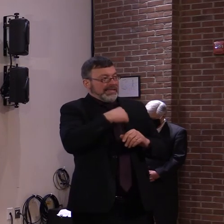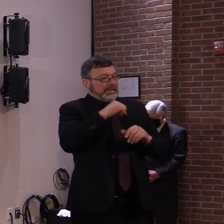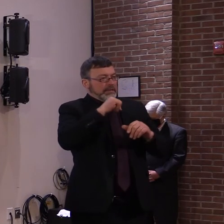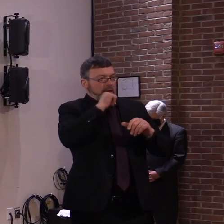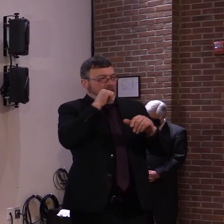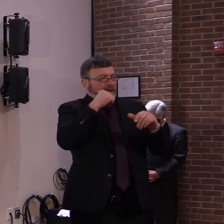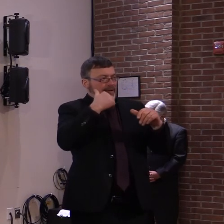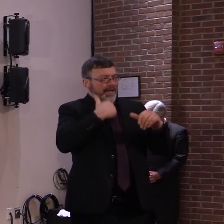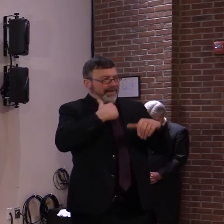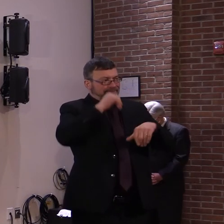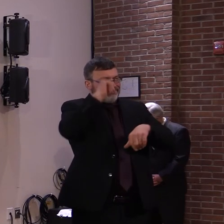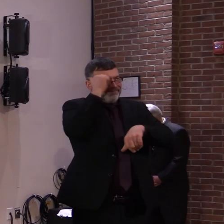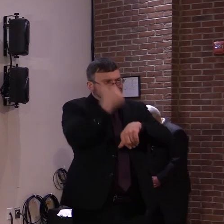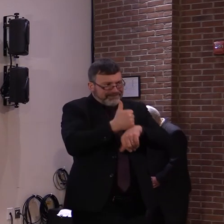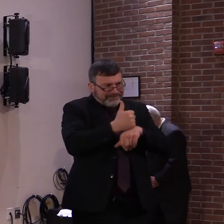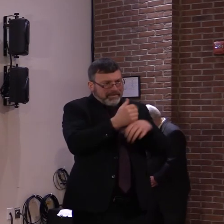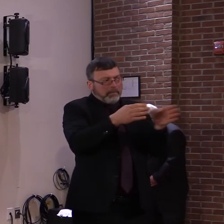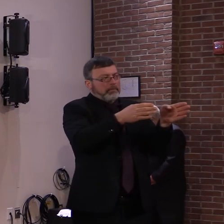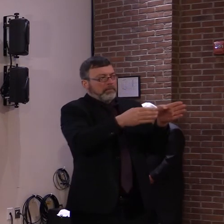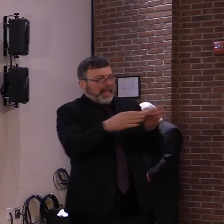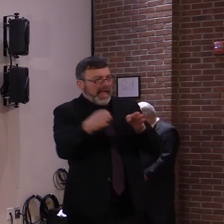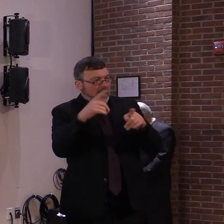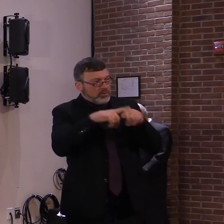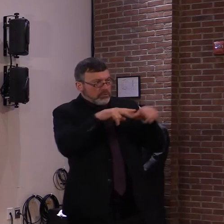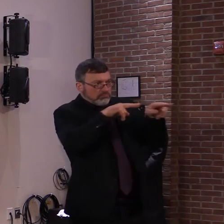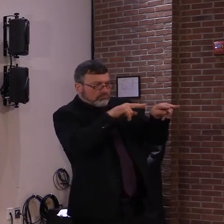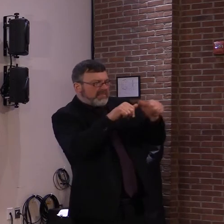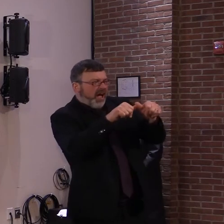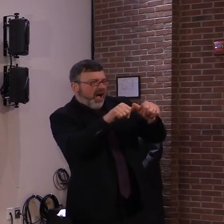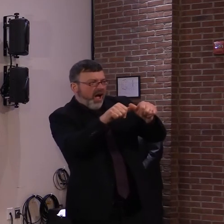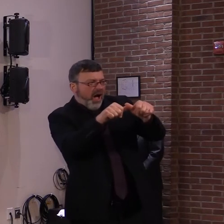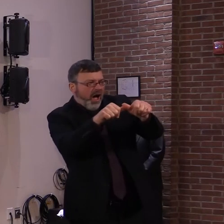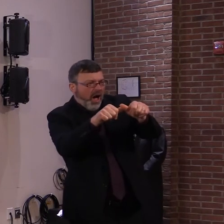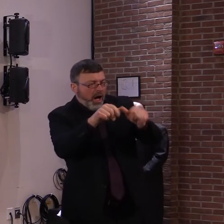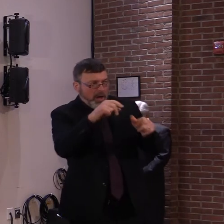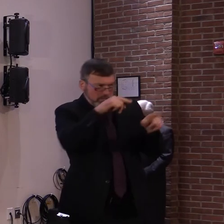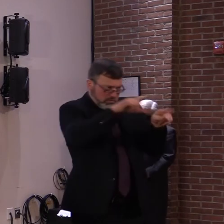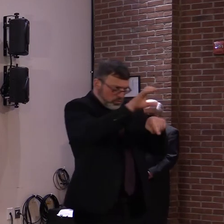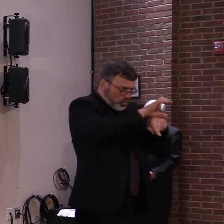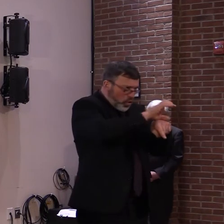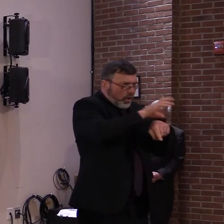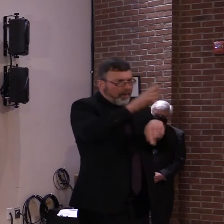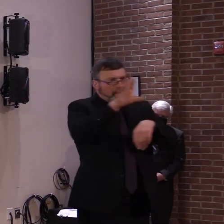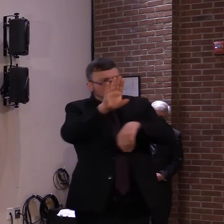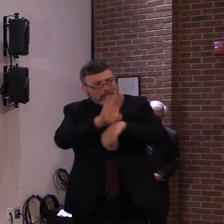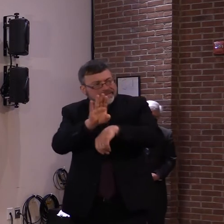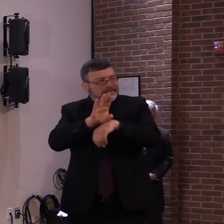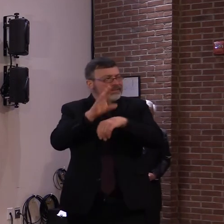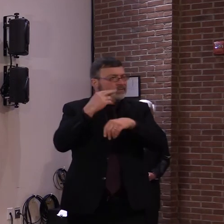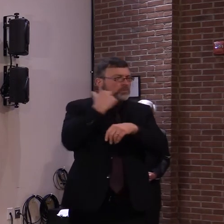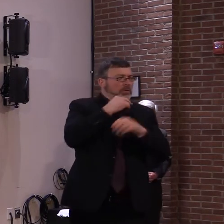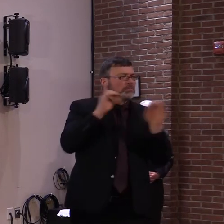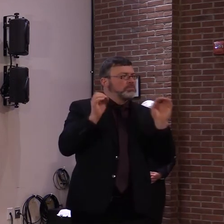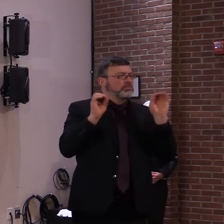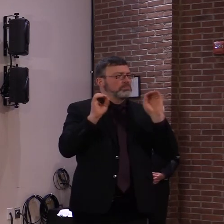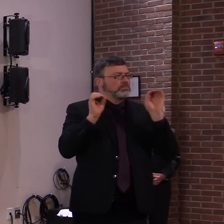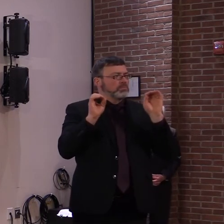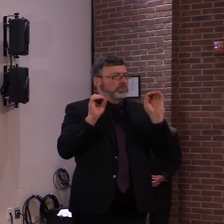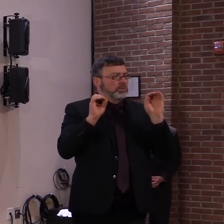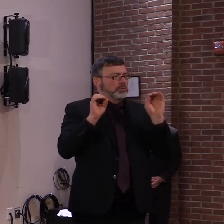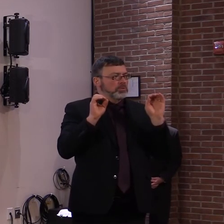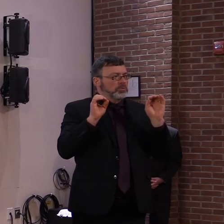monitor churches or, again, any other business in particular, but we have our portal. So we do receive